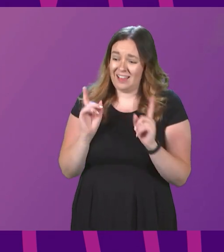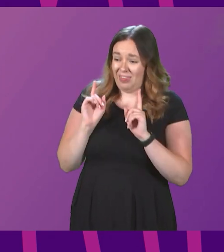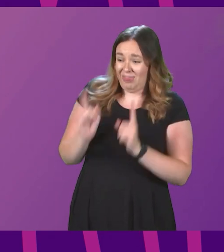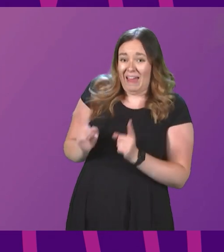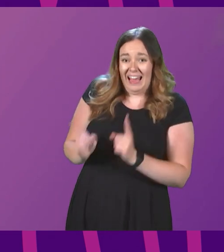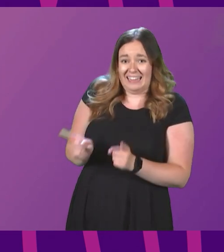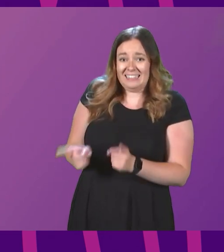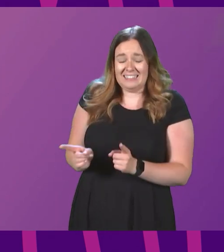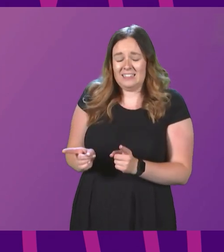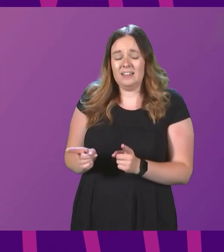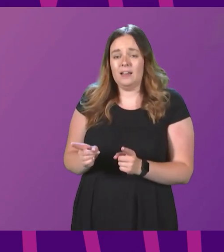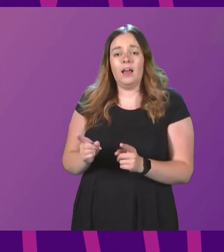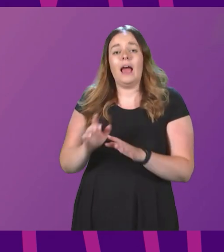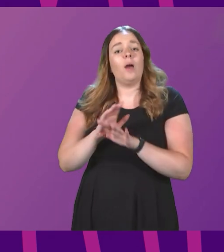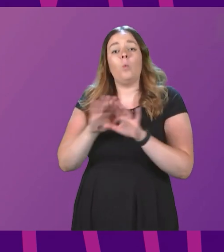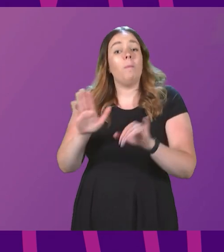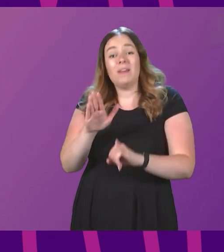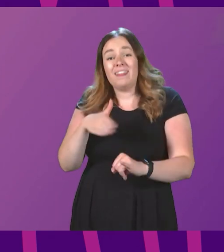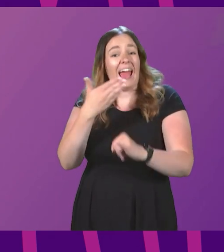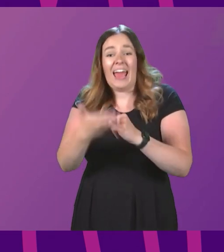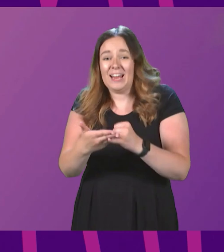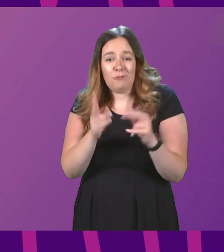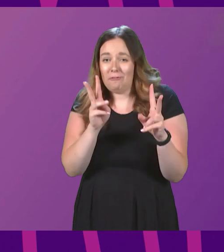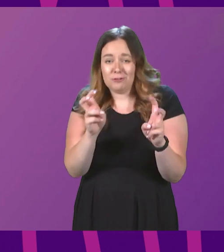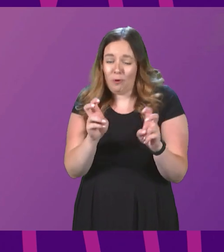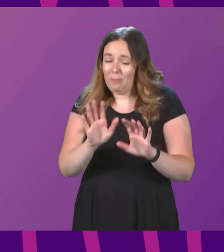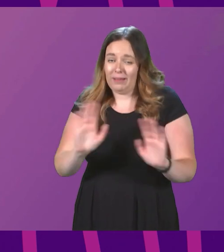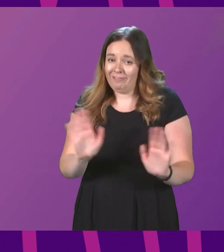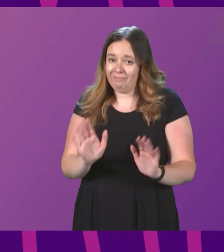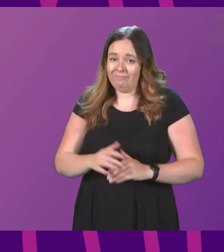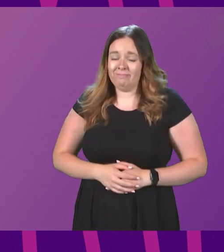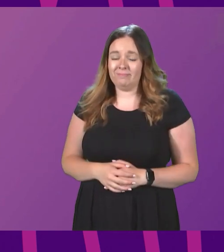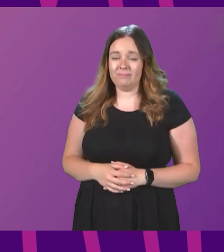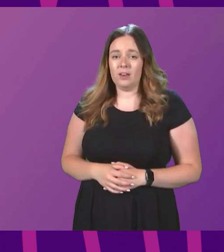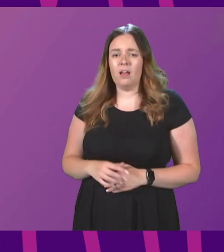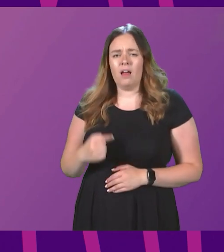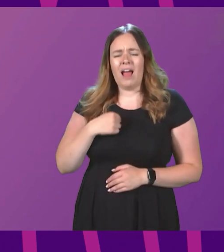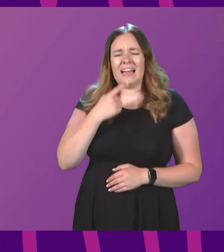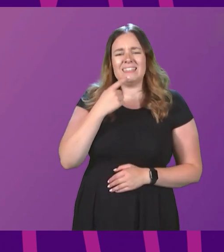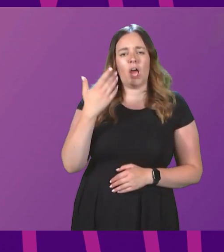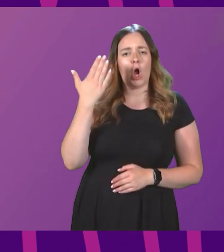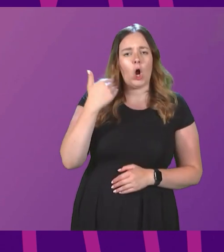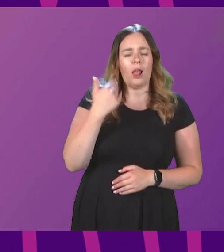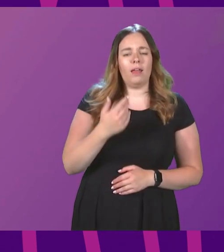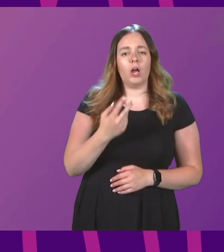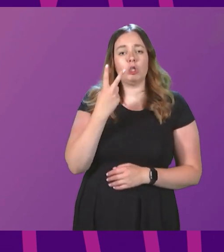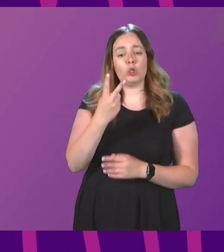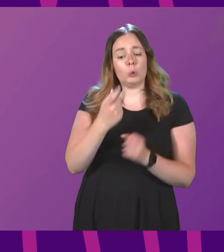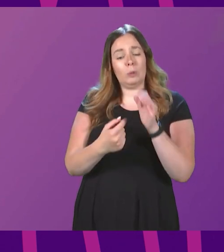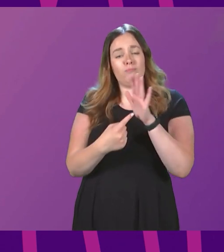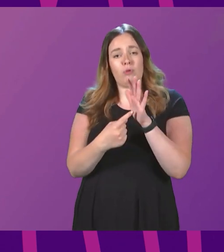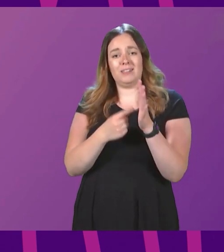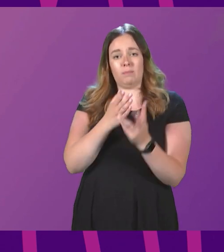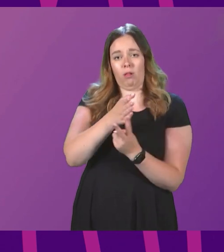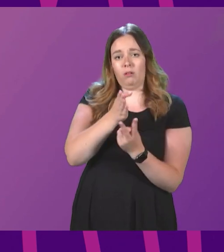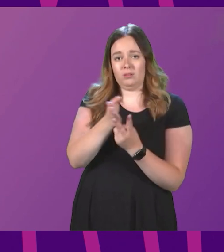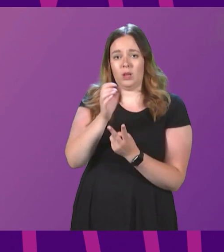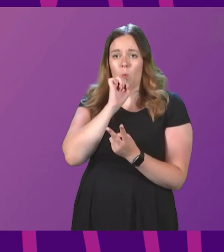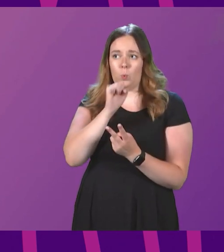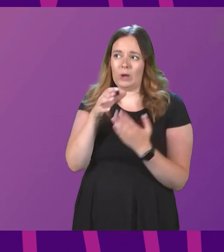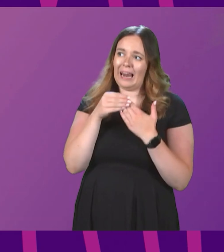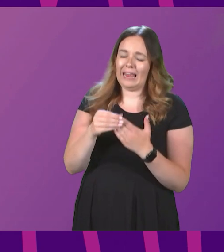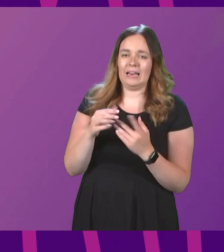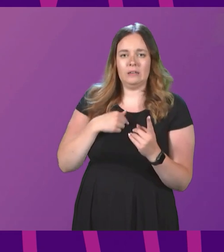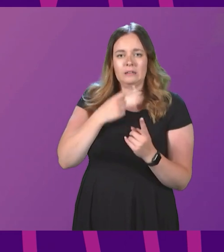it would not be the end of the matter. Far from it. I said earlier that two principles would guide what I said today.